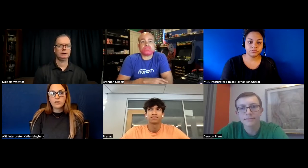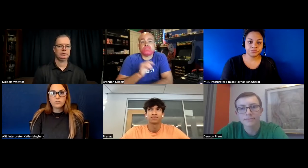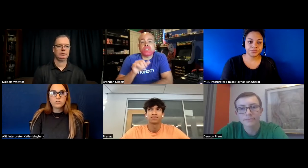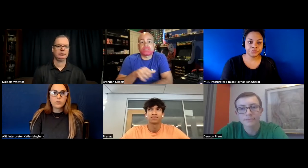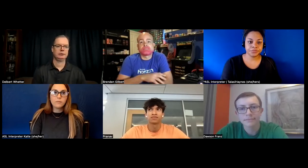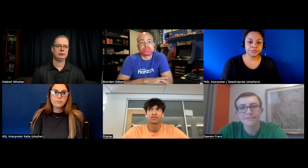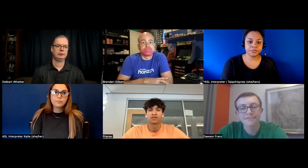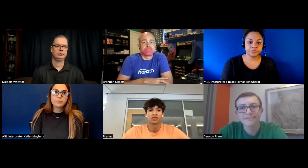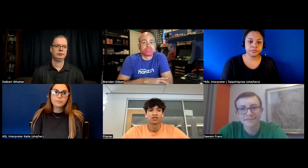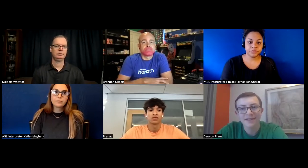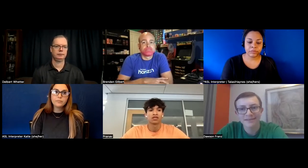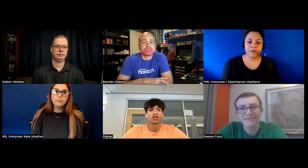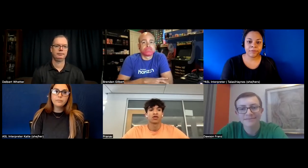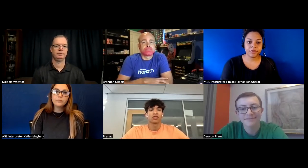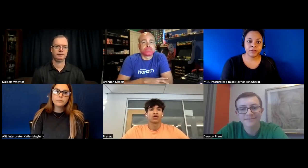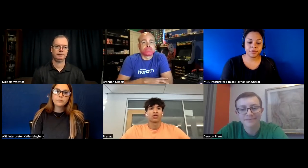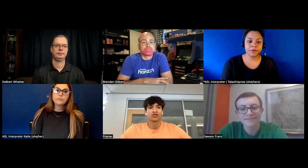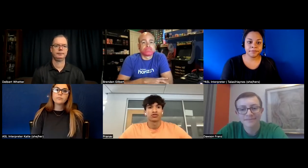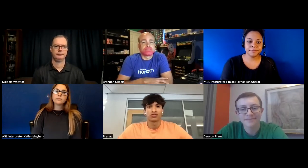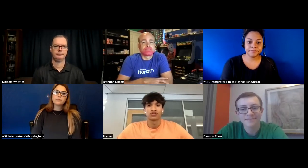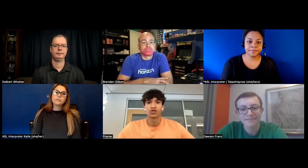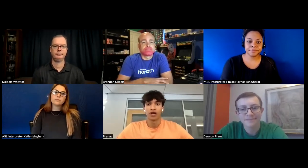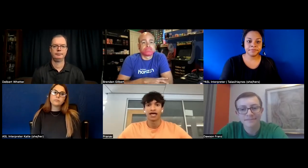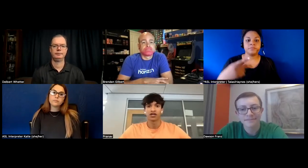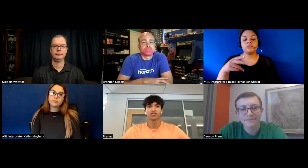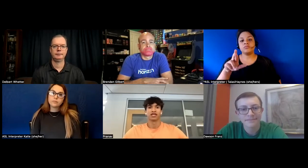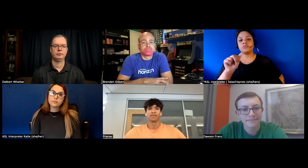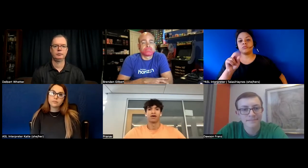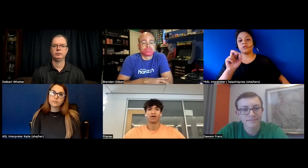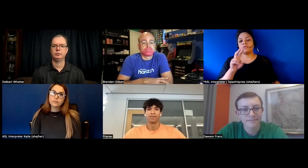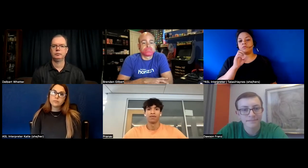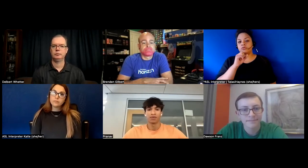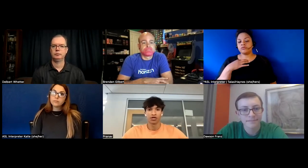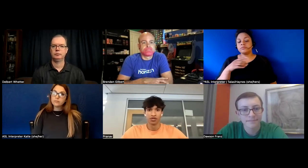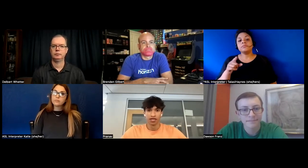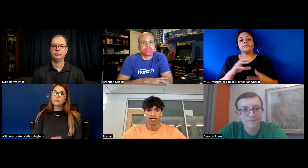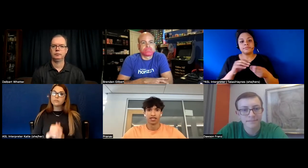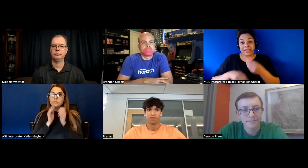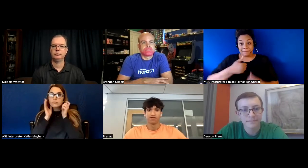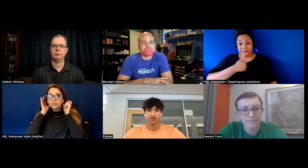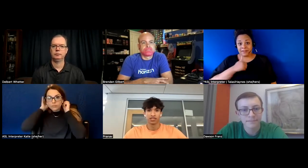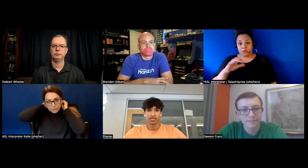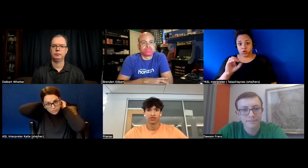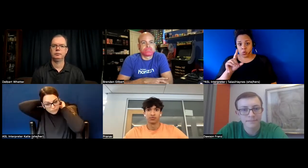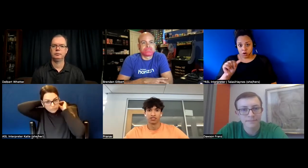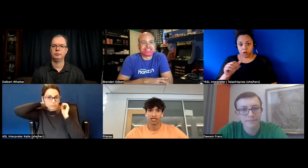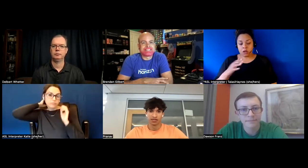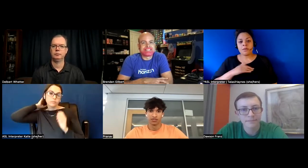being used as well absolutely delbert so adding on to that um i'm a coda and my first language was sign language